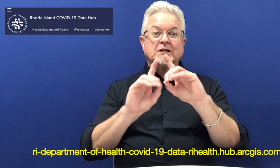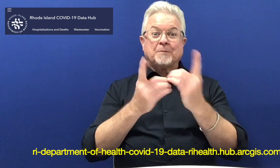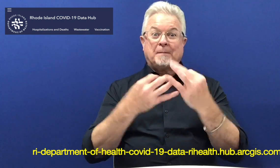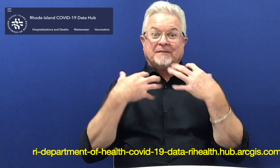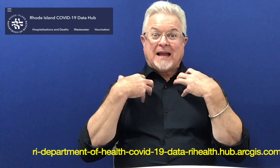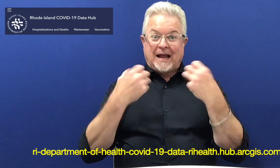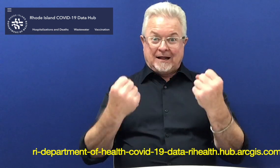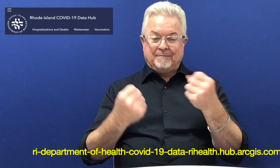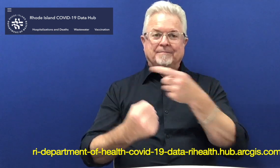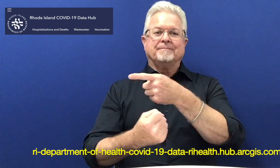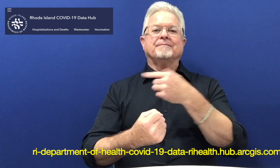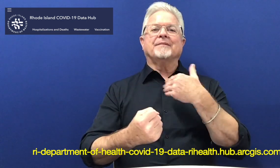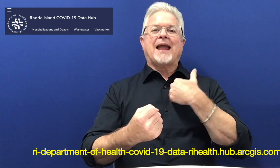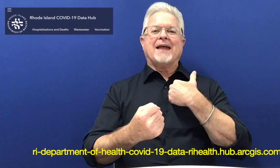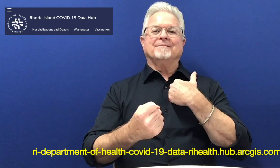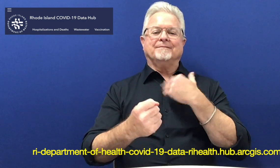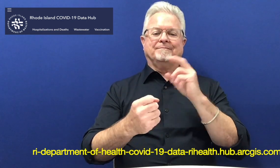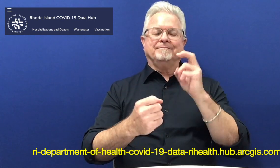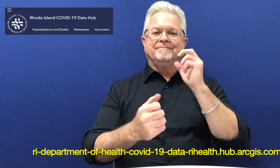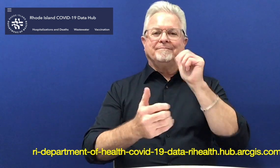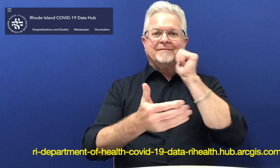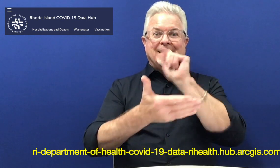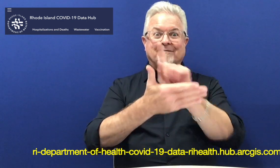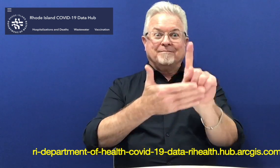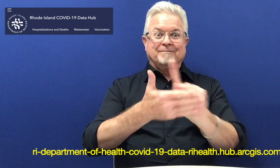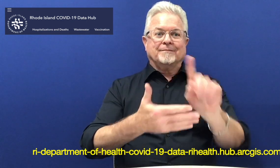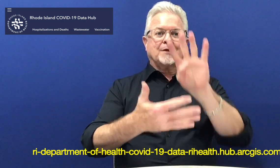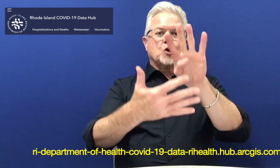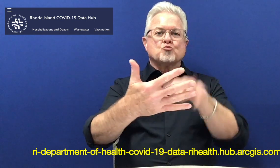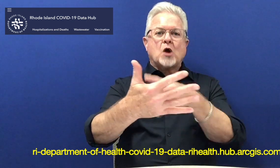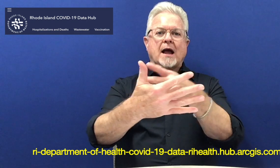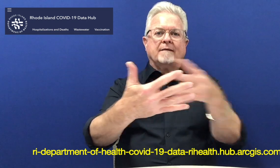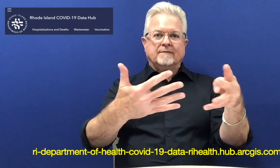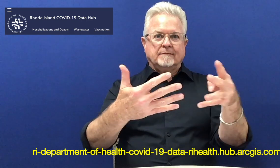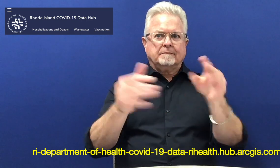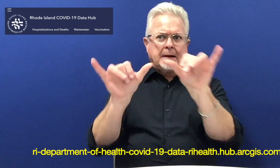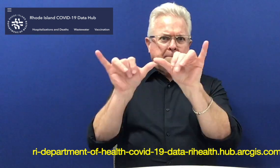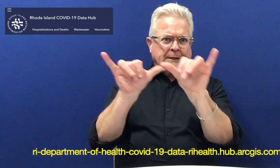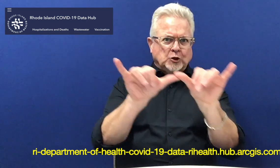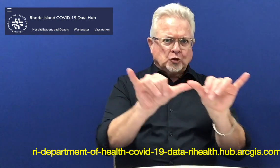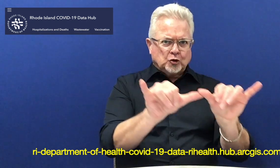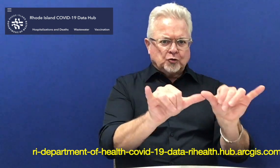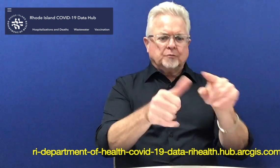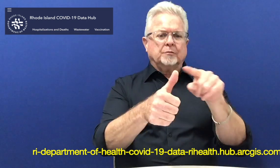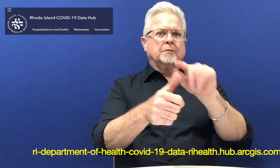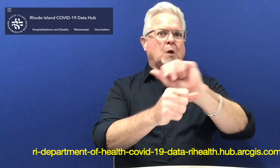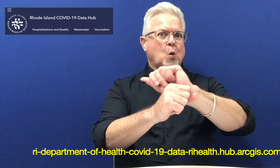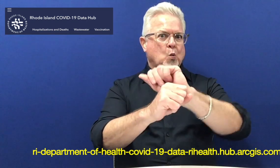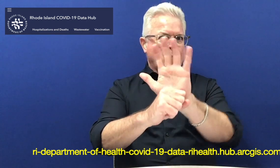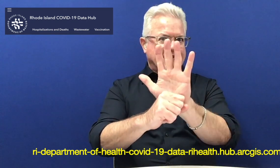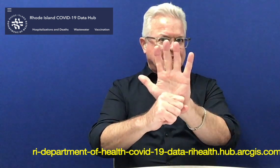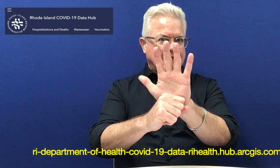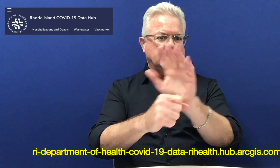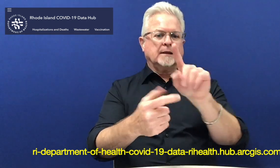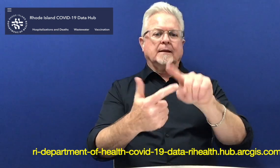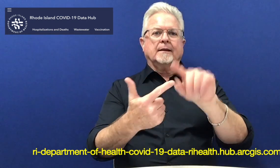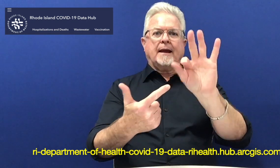Firstly, we looked at the Rhode Island Department of Health statistics. They have a weekly graph that shows